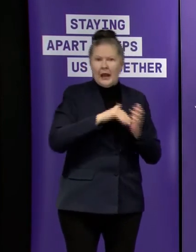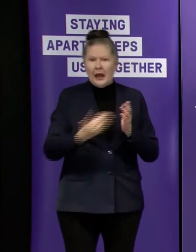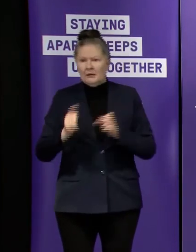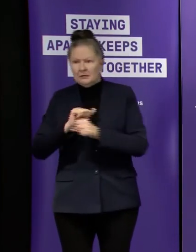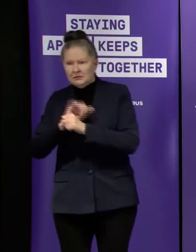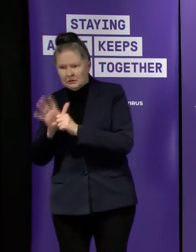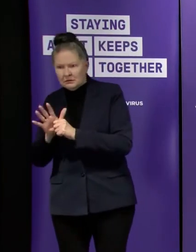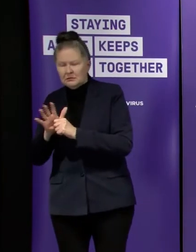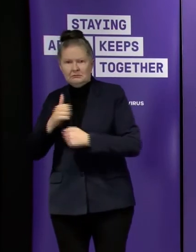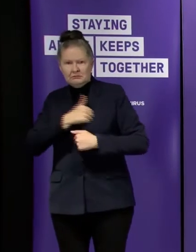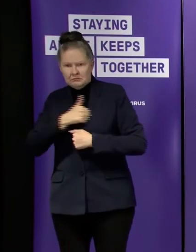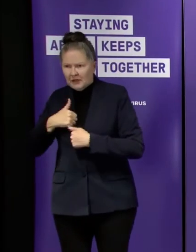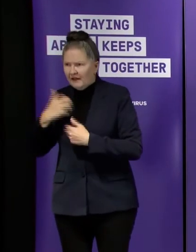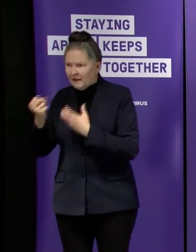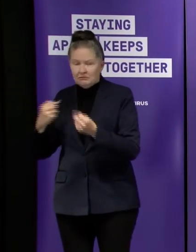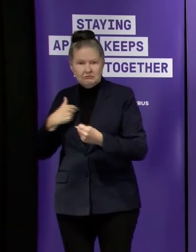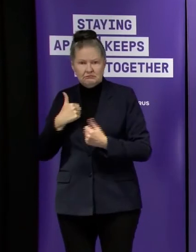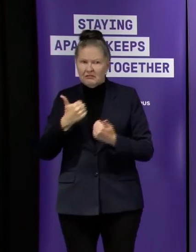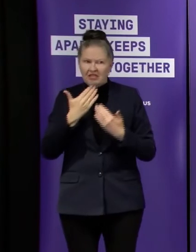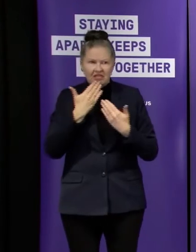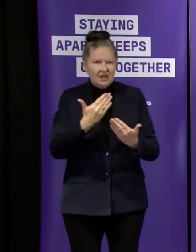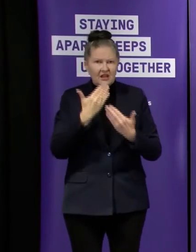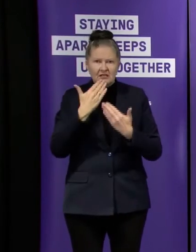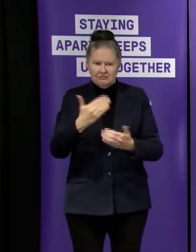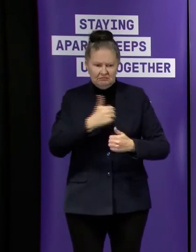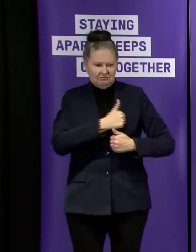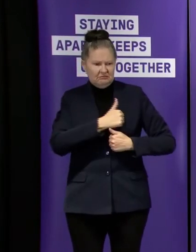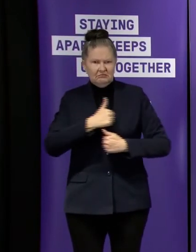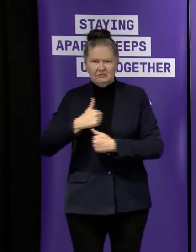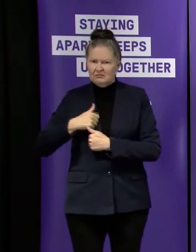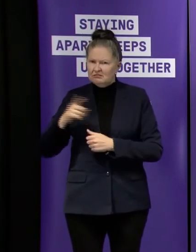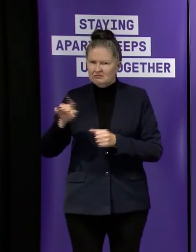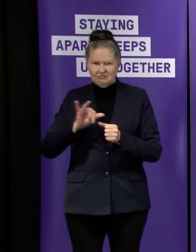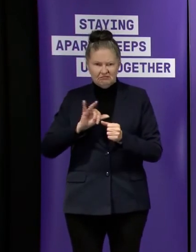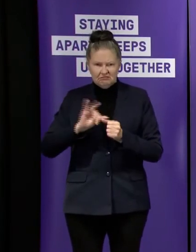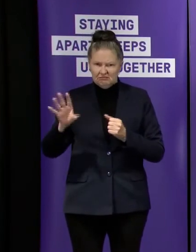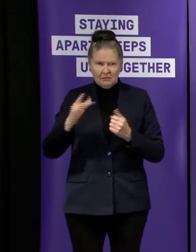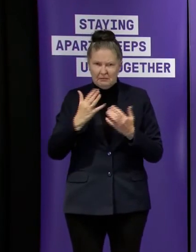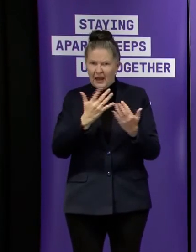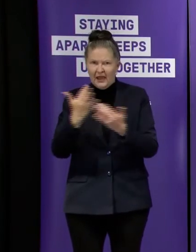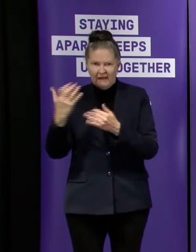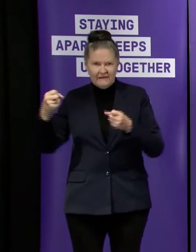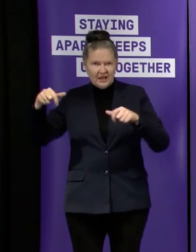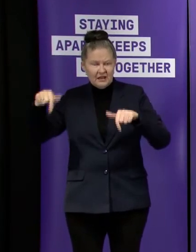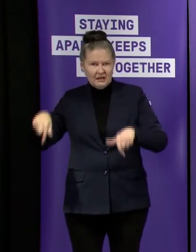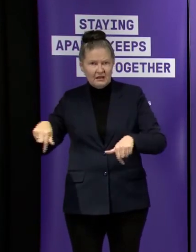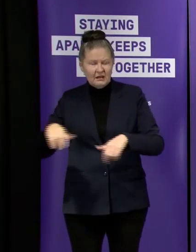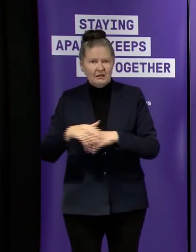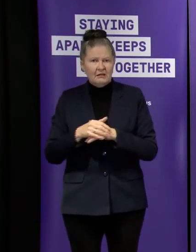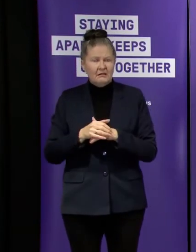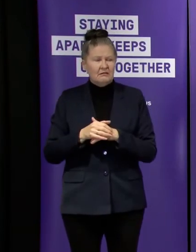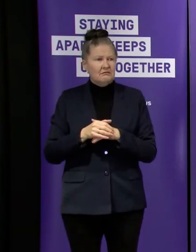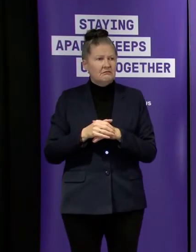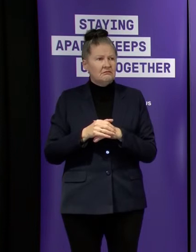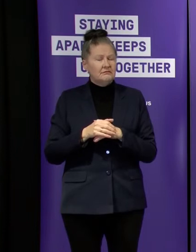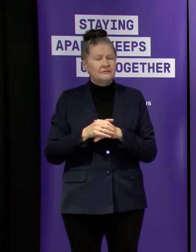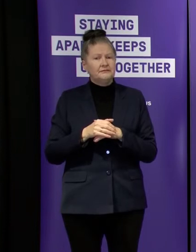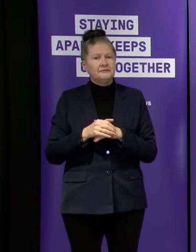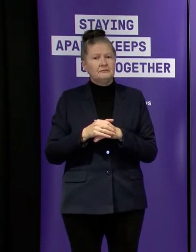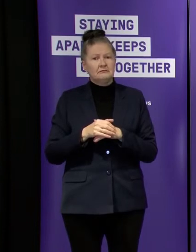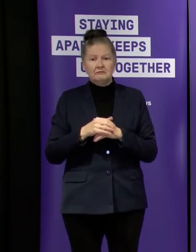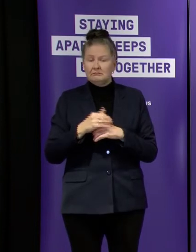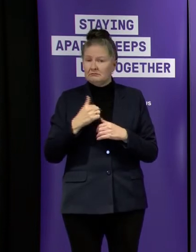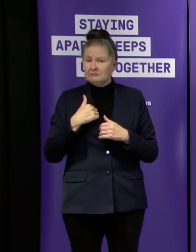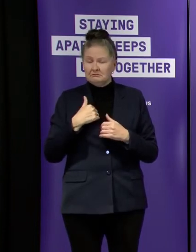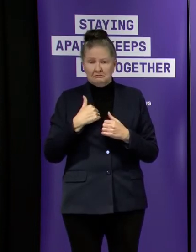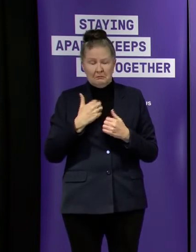all the adf there's many many of them here and they're doing a fantastic job uh you know we've we've sought their help